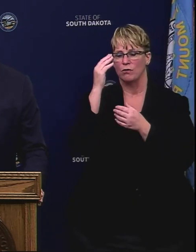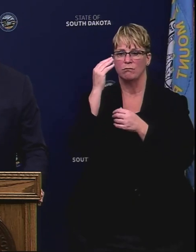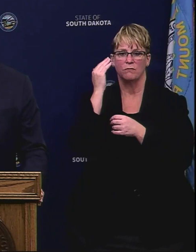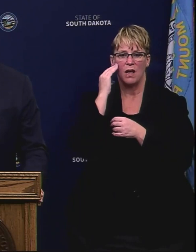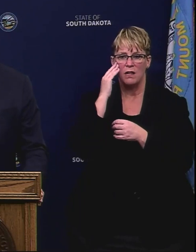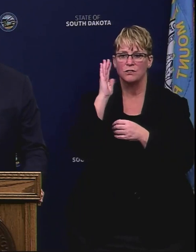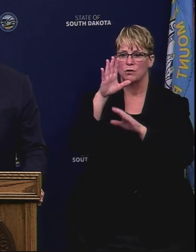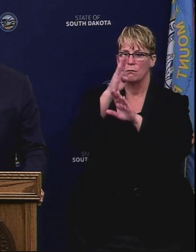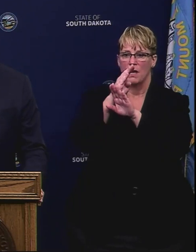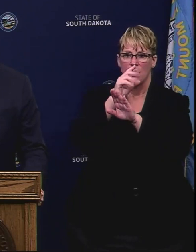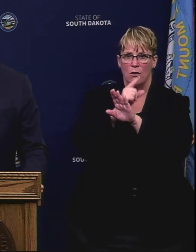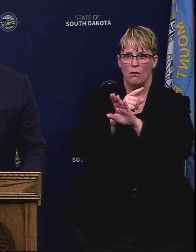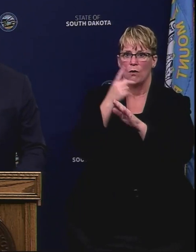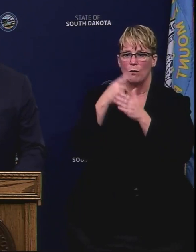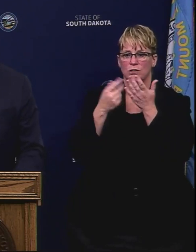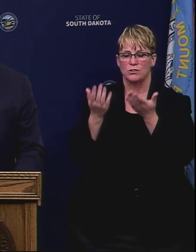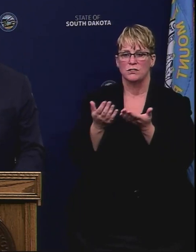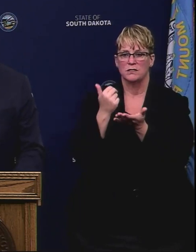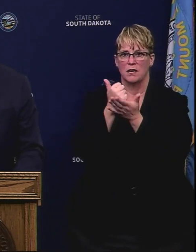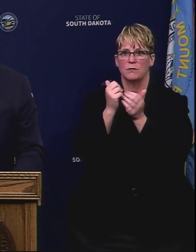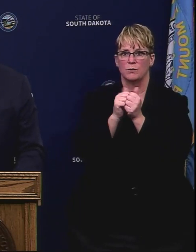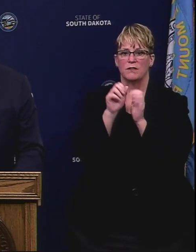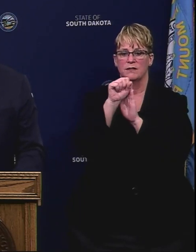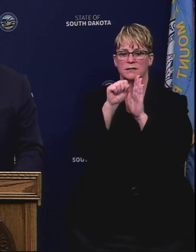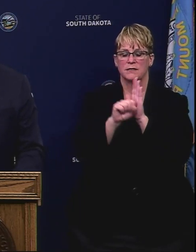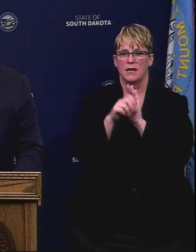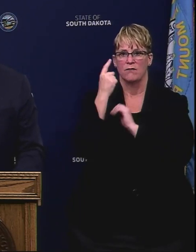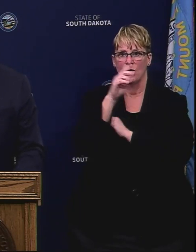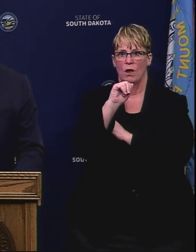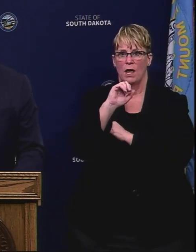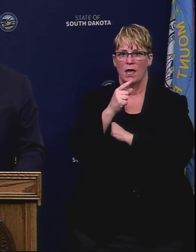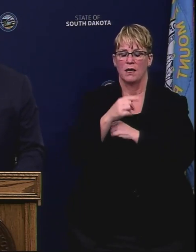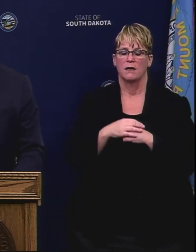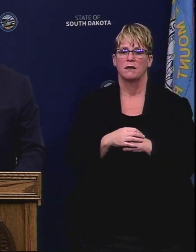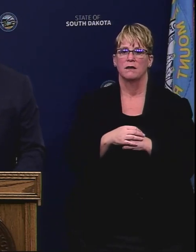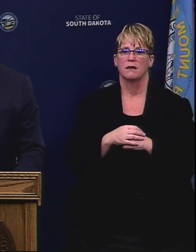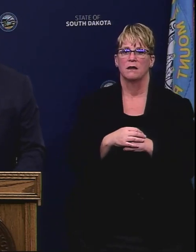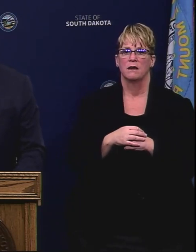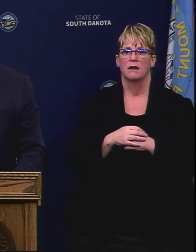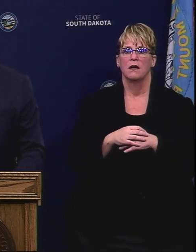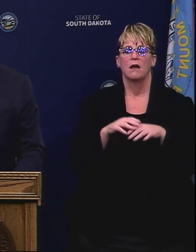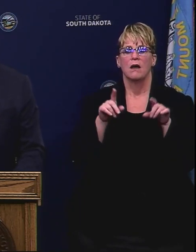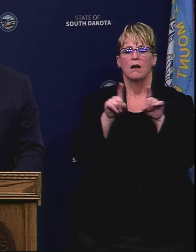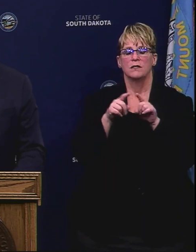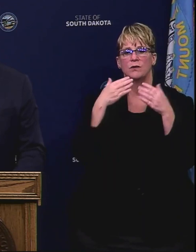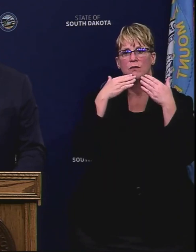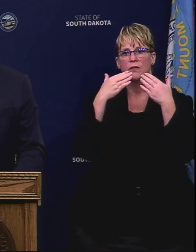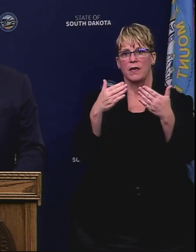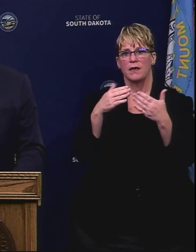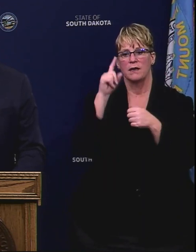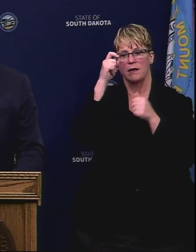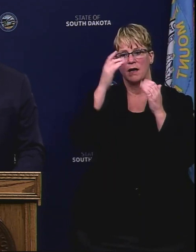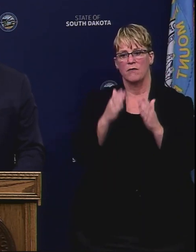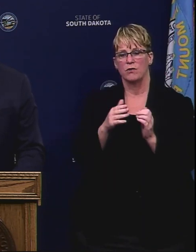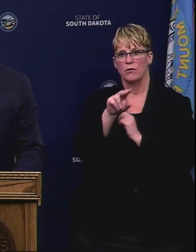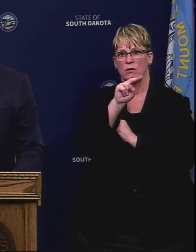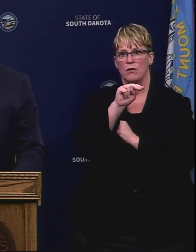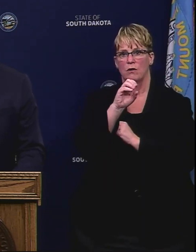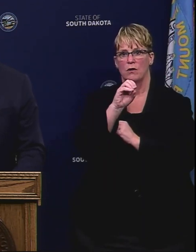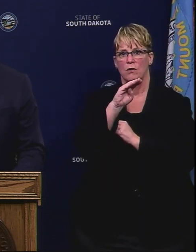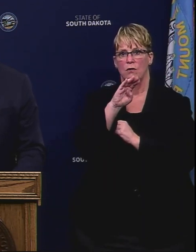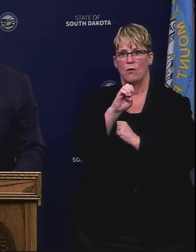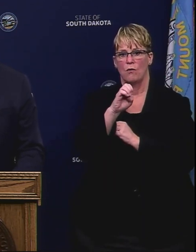and the things that she's brought to agriculture for our state. I also want to thank Governor Noem for the opportunity for me